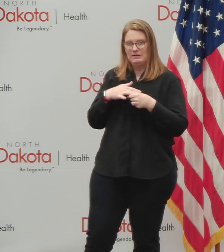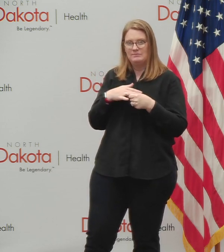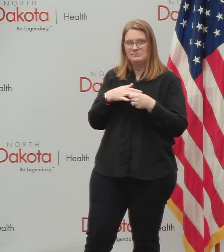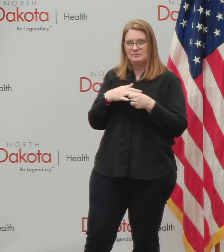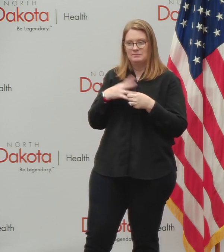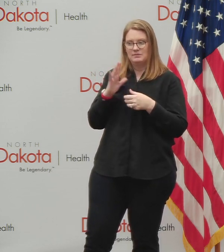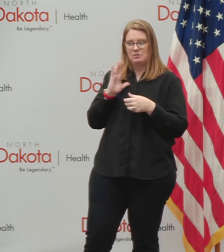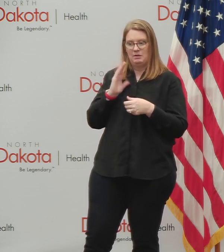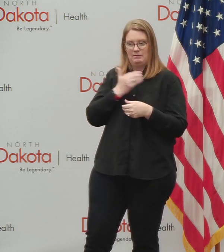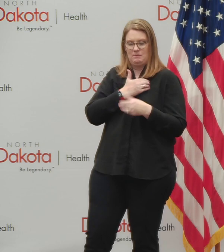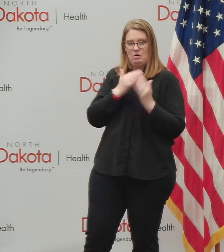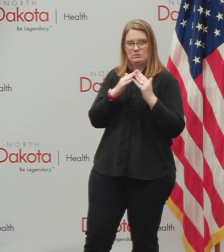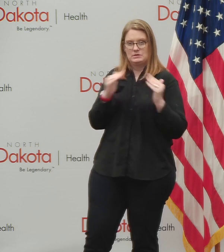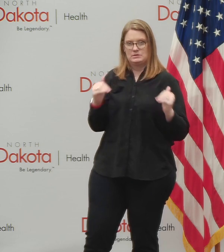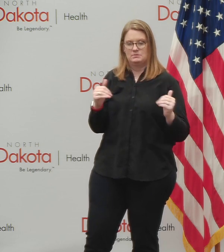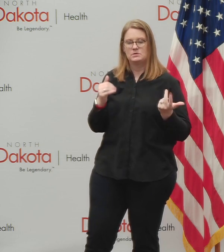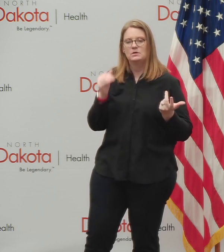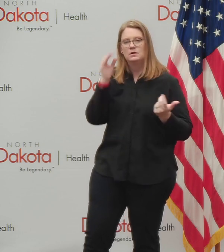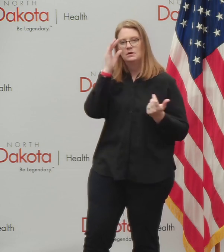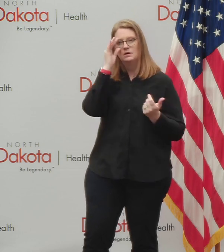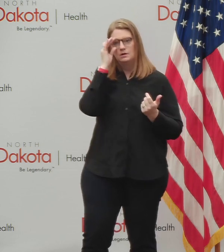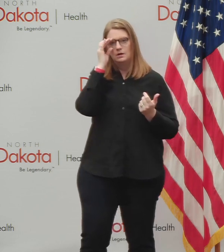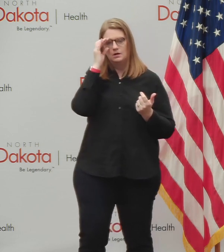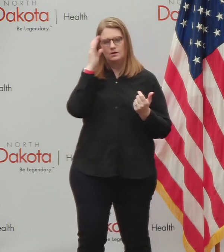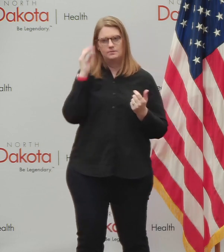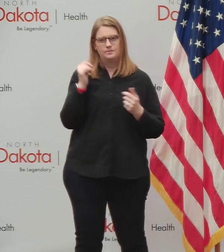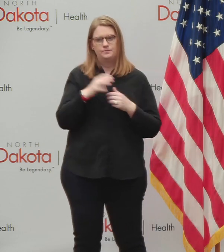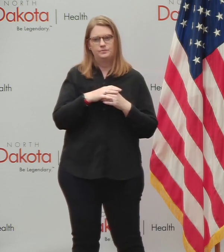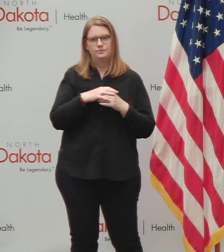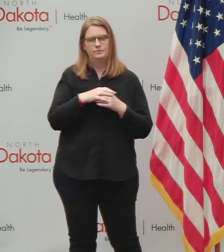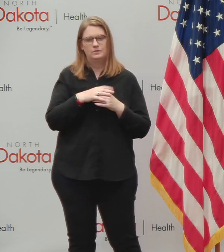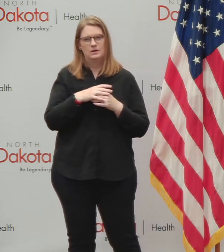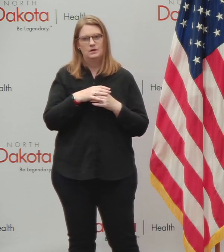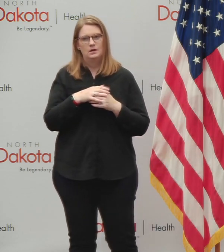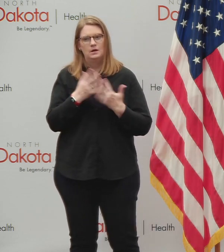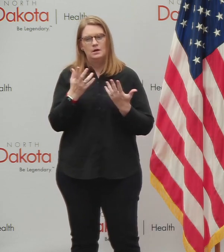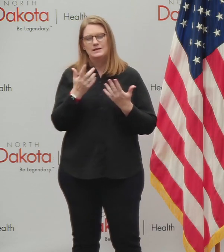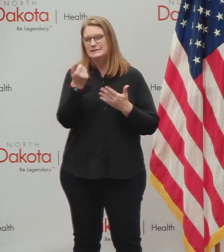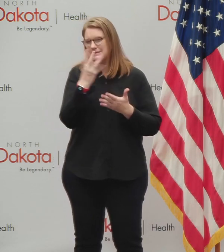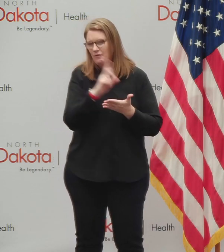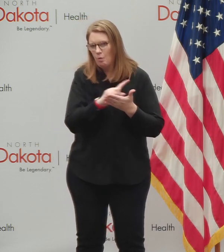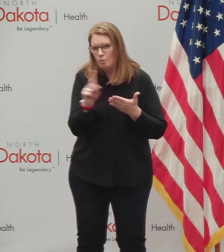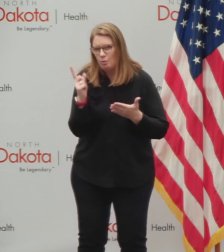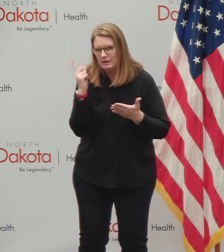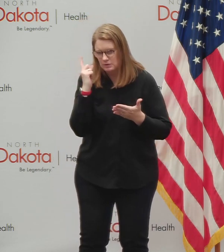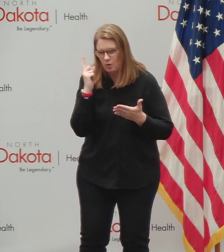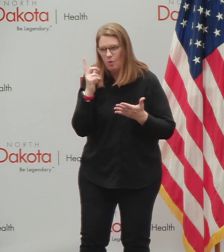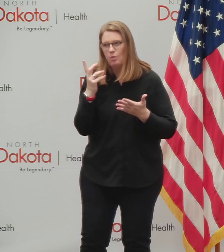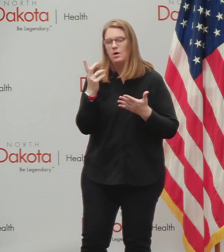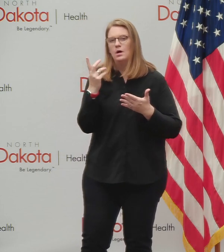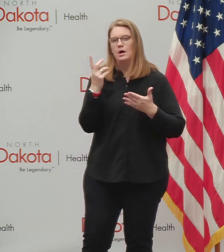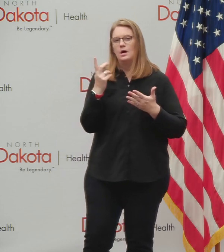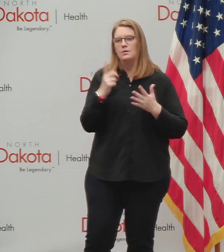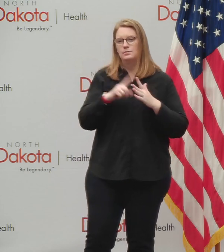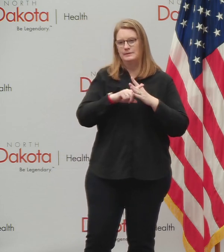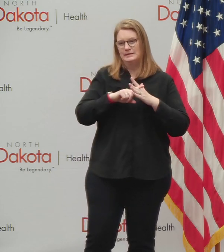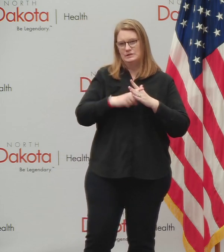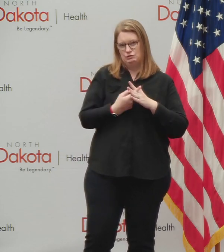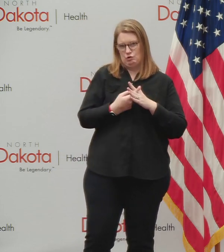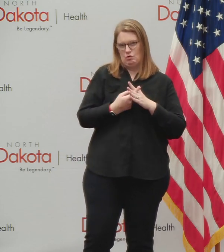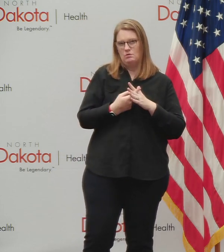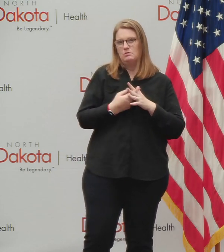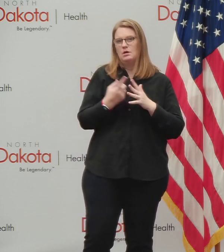that provide in North Dakota. We, we, as we've noted, uh, several weeks ago, uh, or last month, we began our